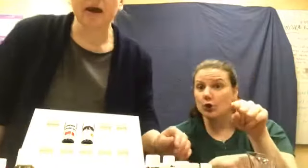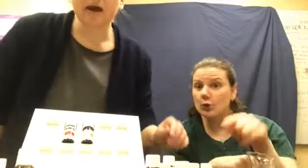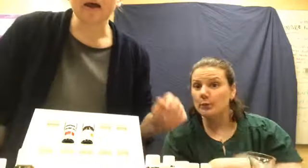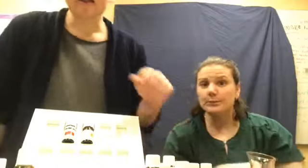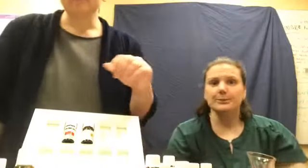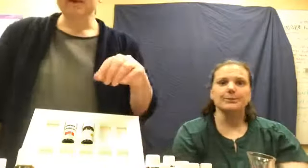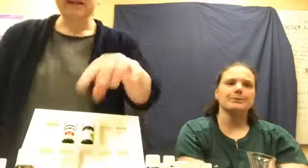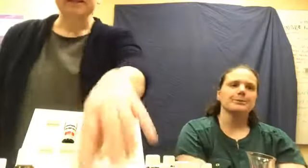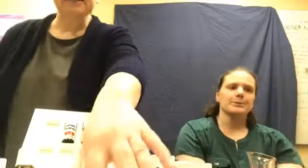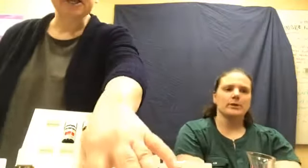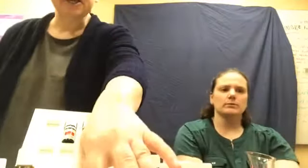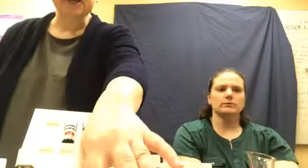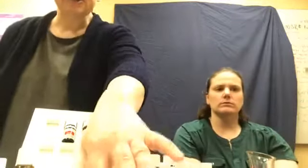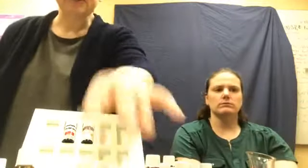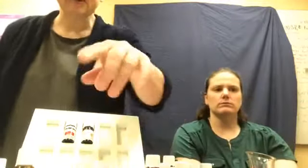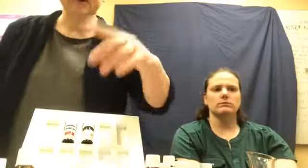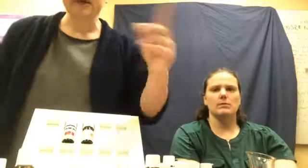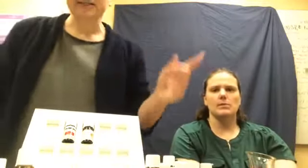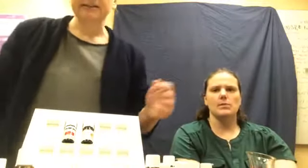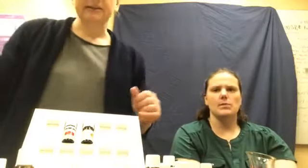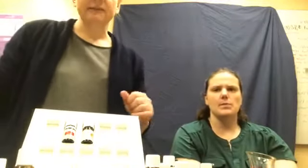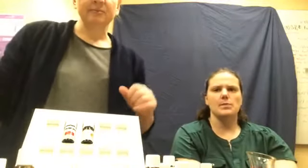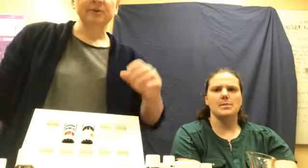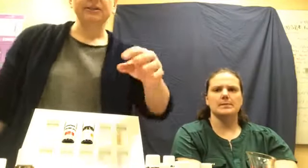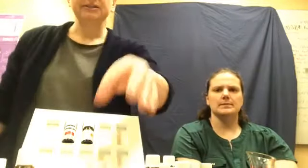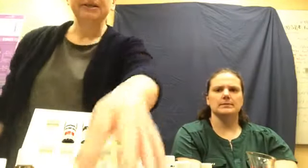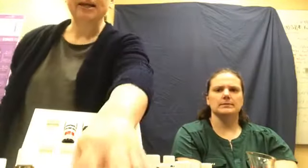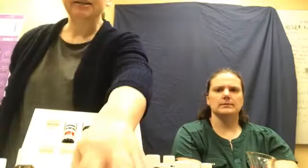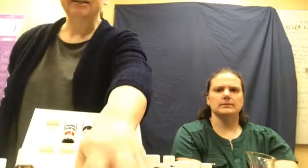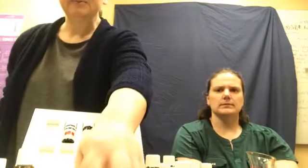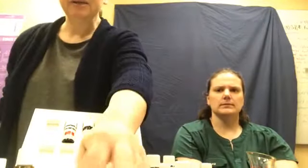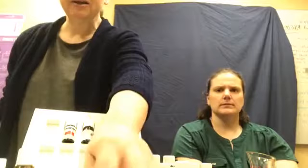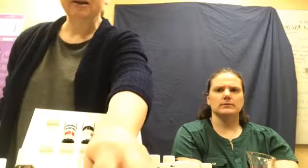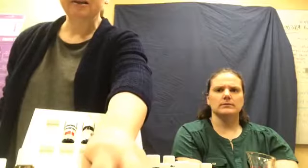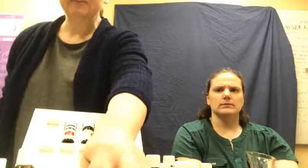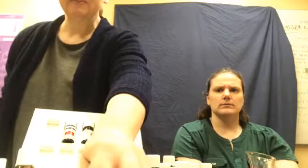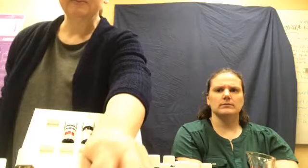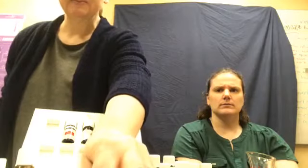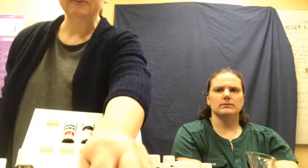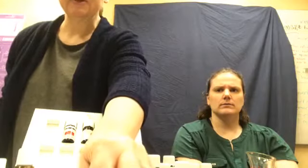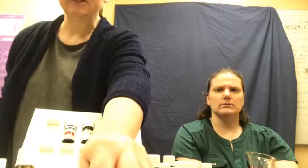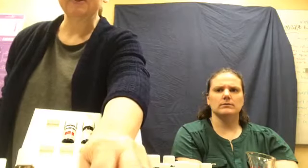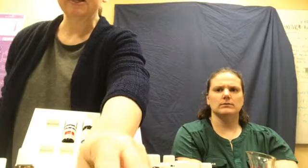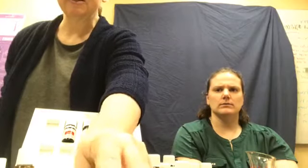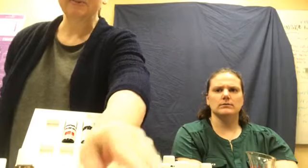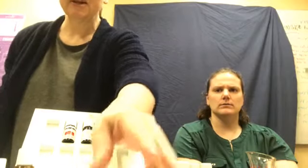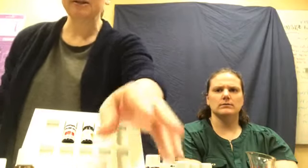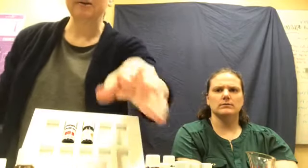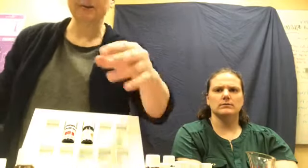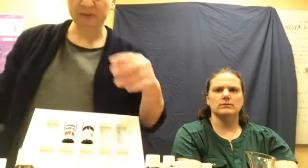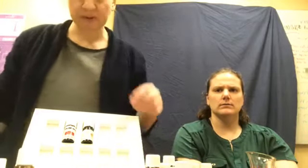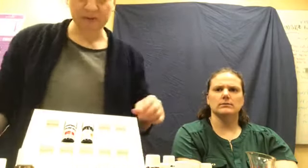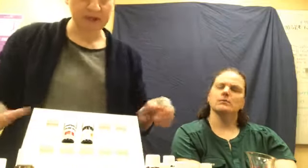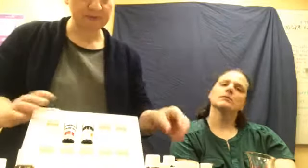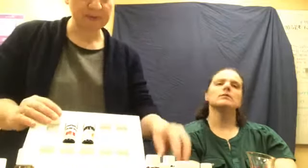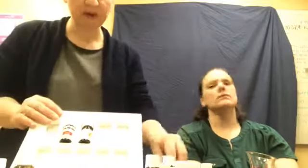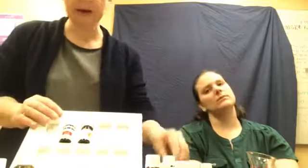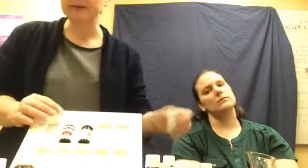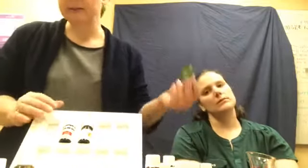All right. So, oh, I didn't even push the slide to be, um, stress away yet, but I knew I was supposed to be. All right. So